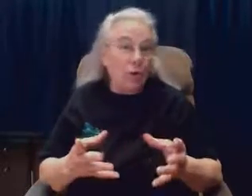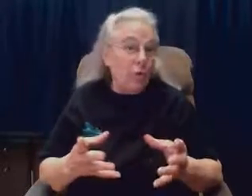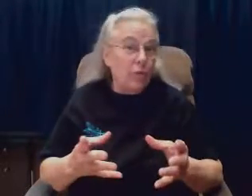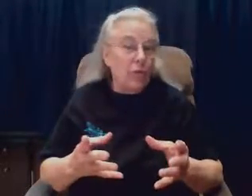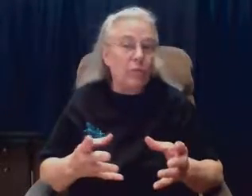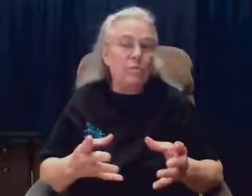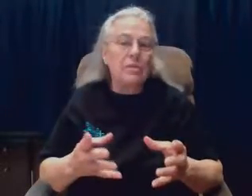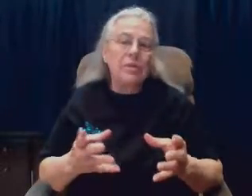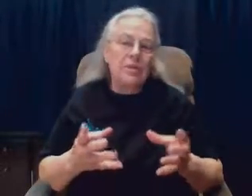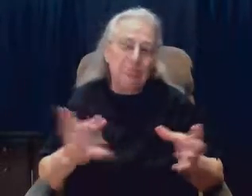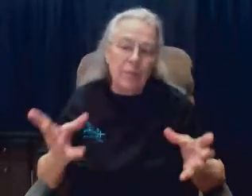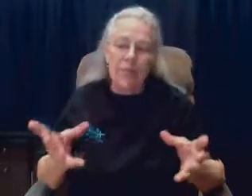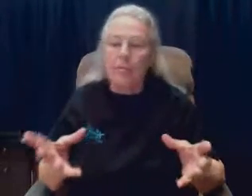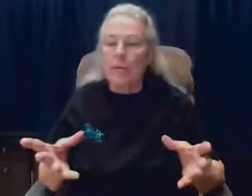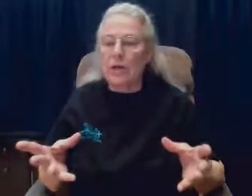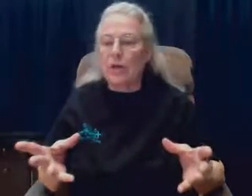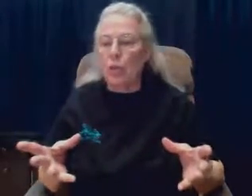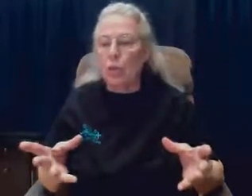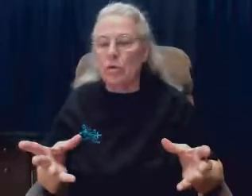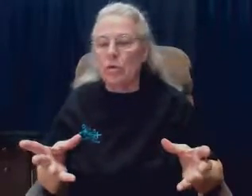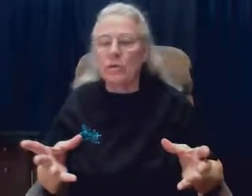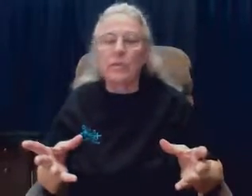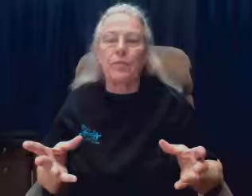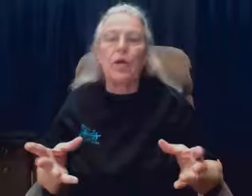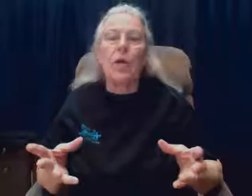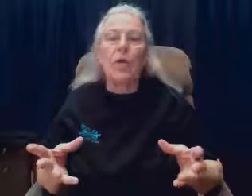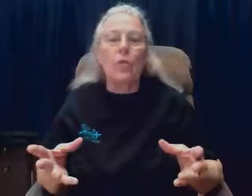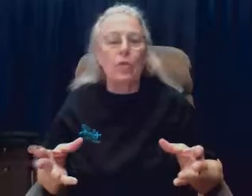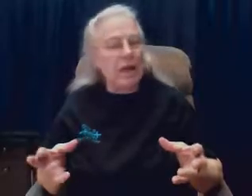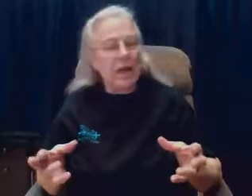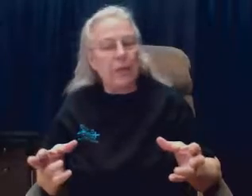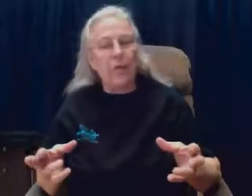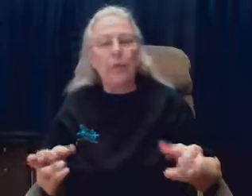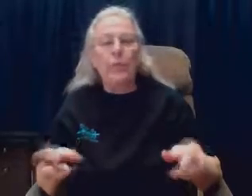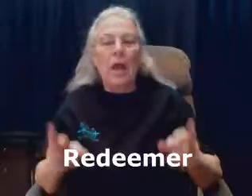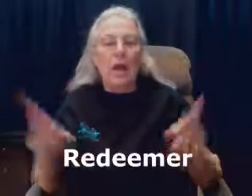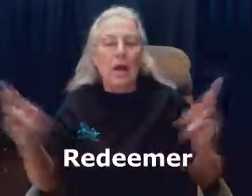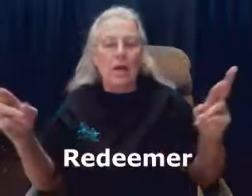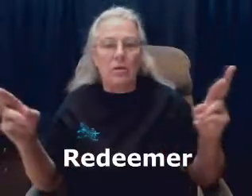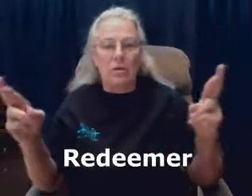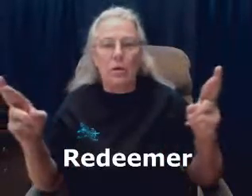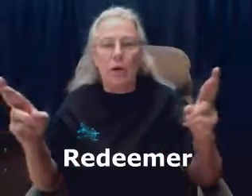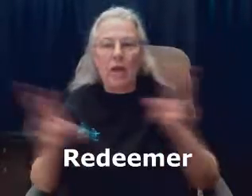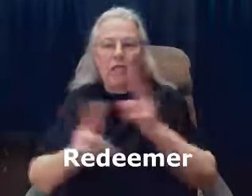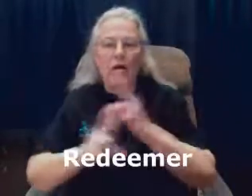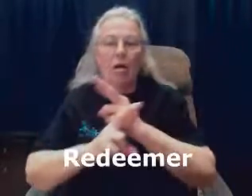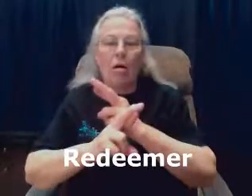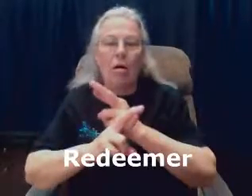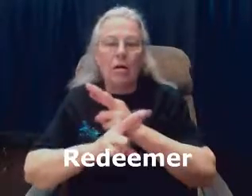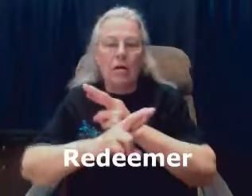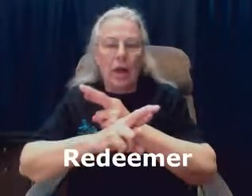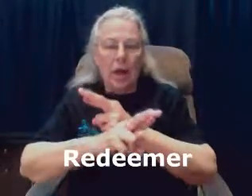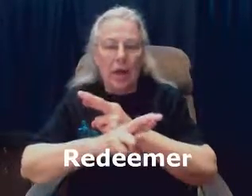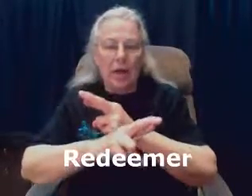go through some of the major words. Redeemer, and you have the R and